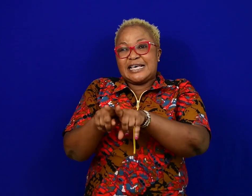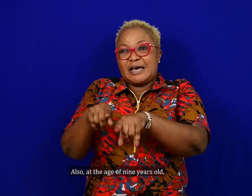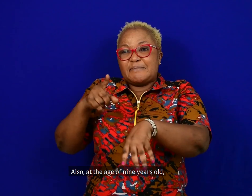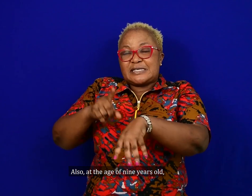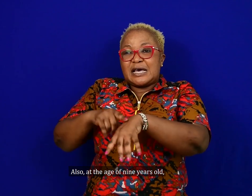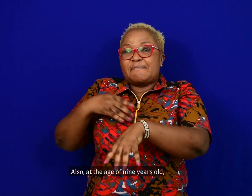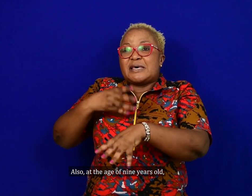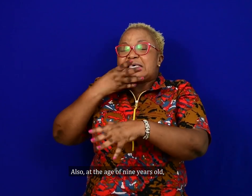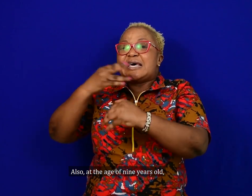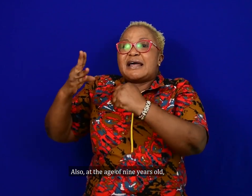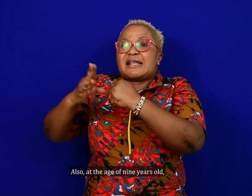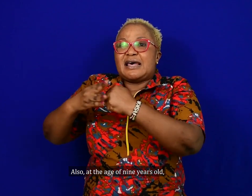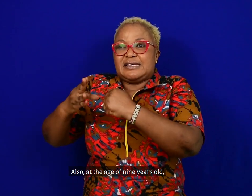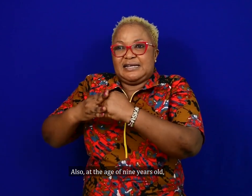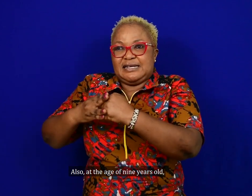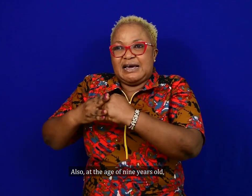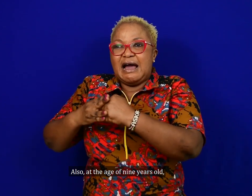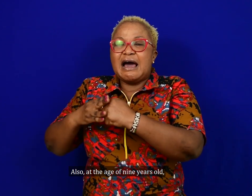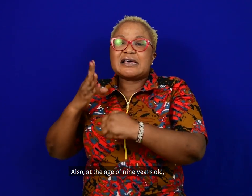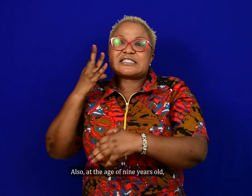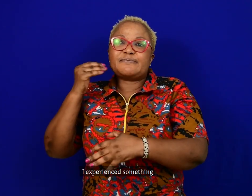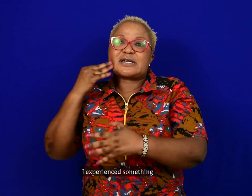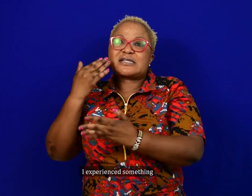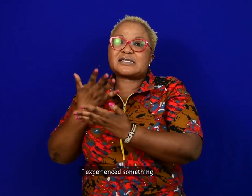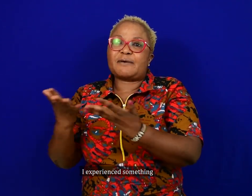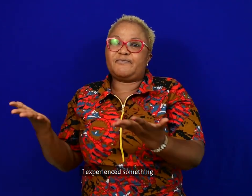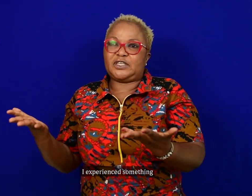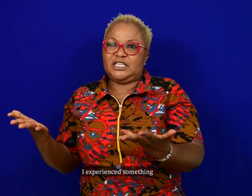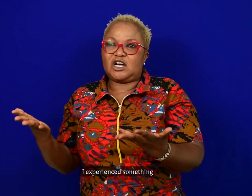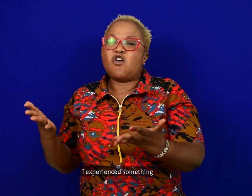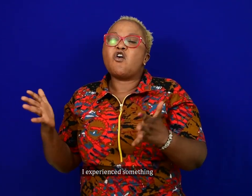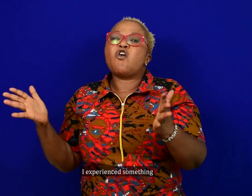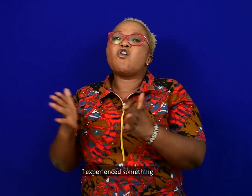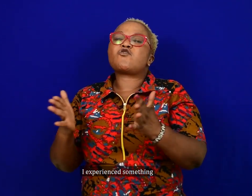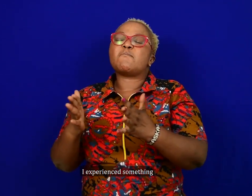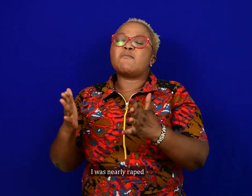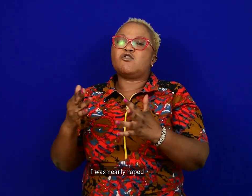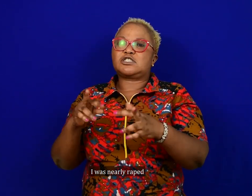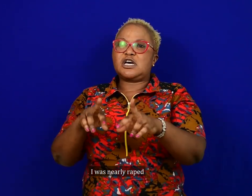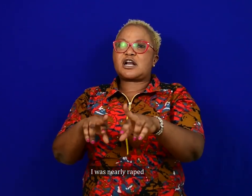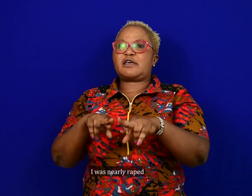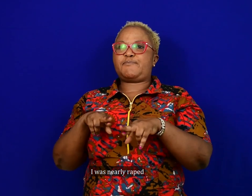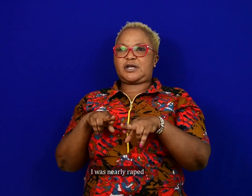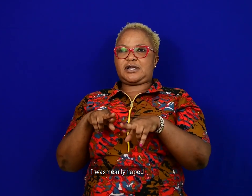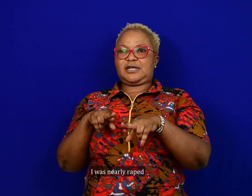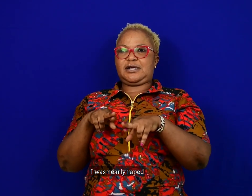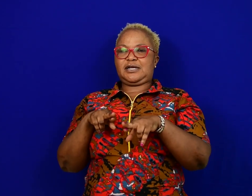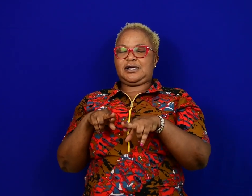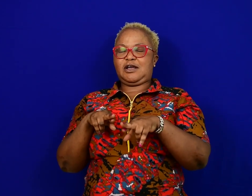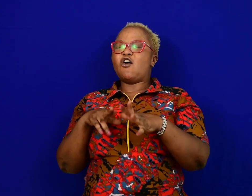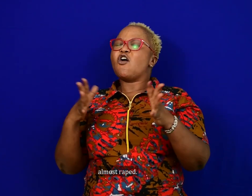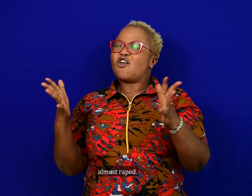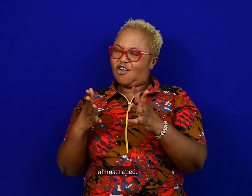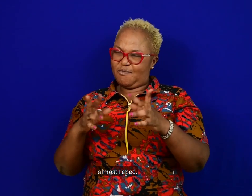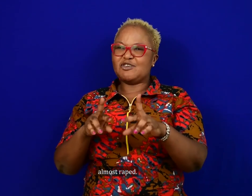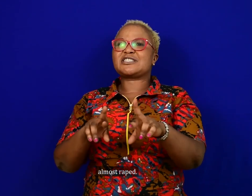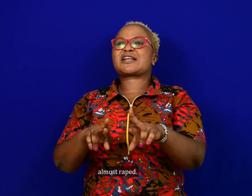Also, at the age of nine years old, I experienced something. I was nearly raped, almost raped.